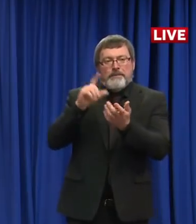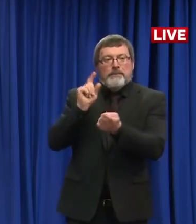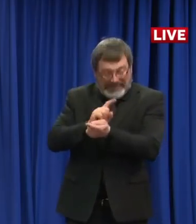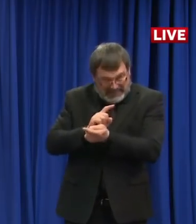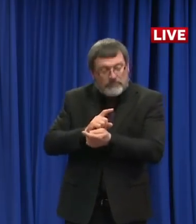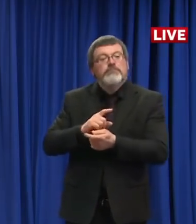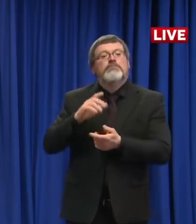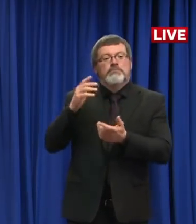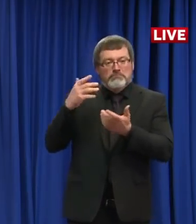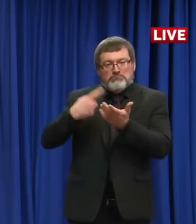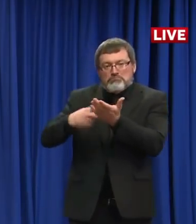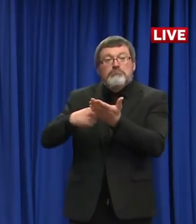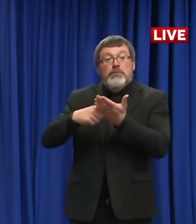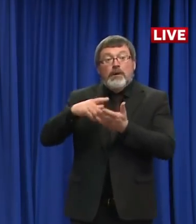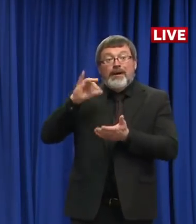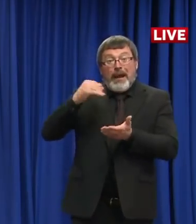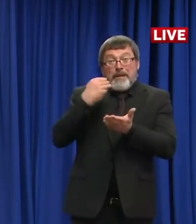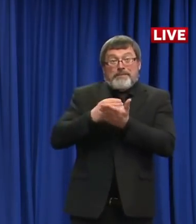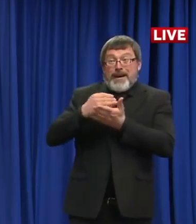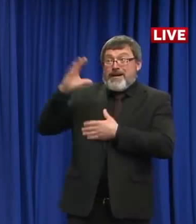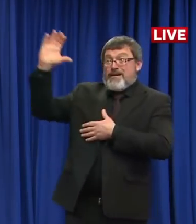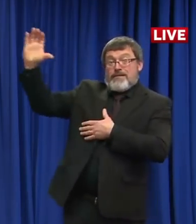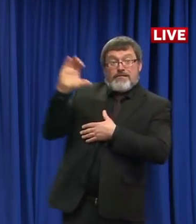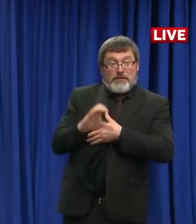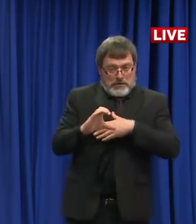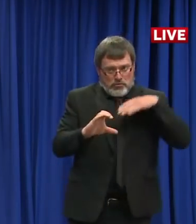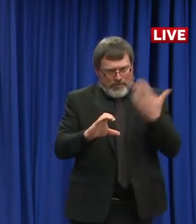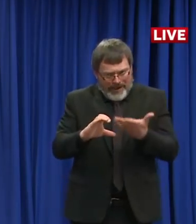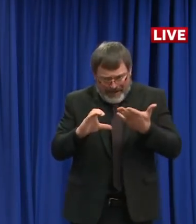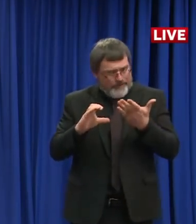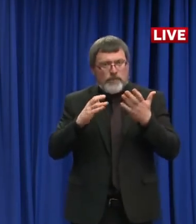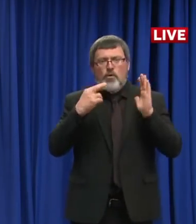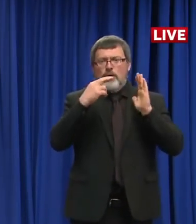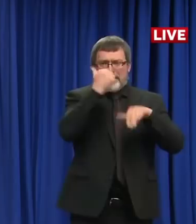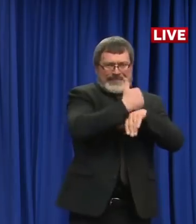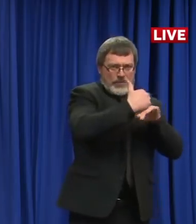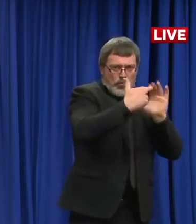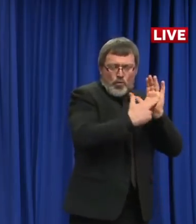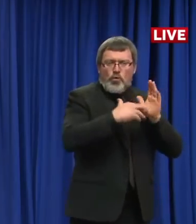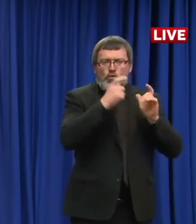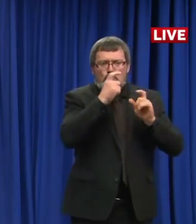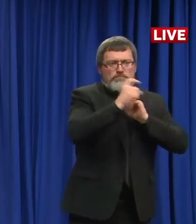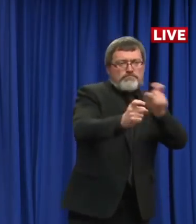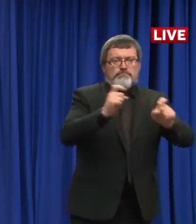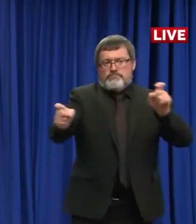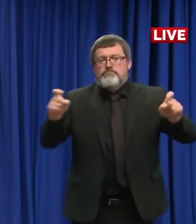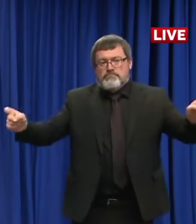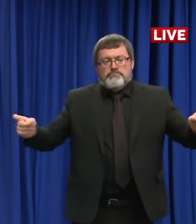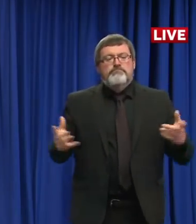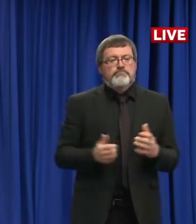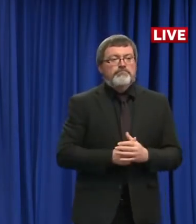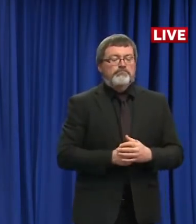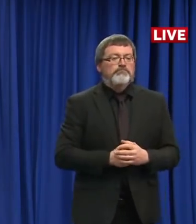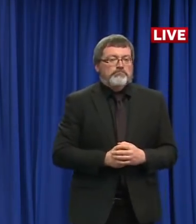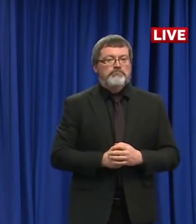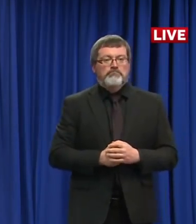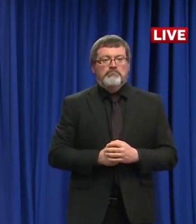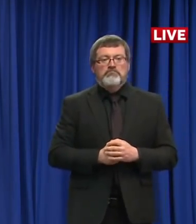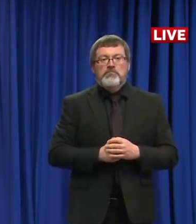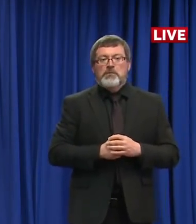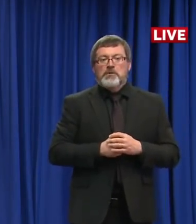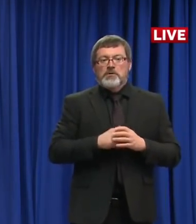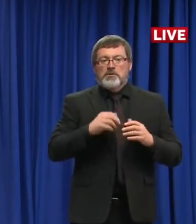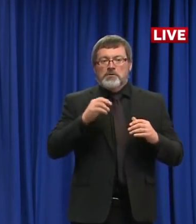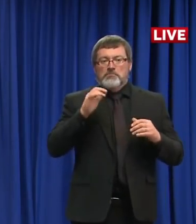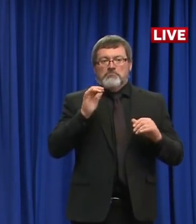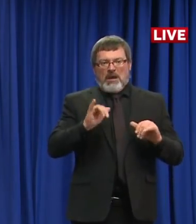when the guidance documents have been received by the state, we'll be prepared to put some of the first dollars out and get the relief and recovery that people need and